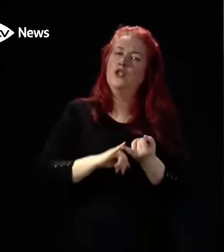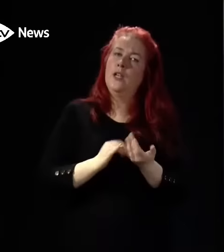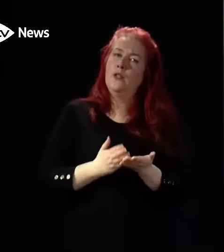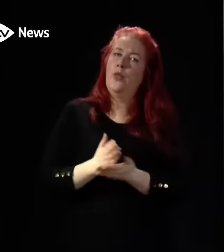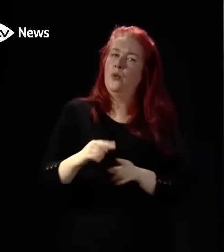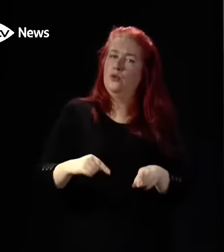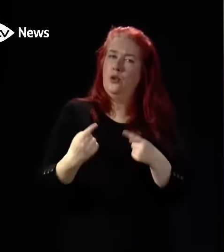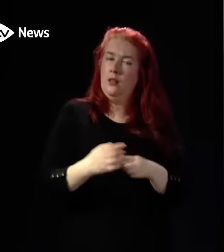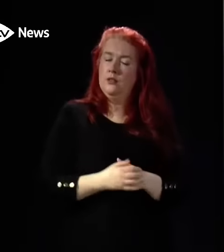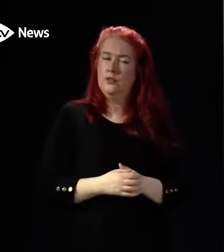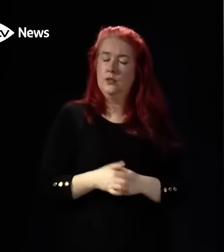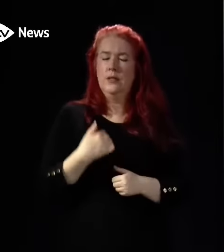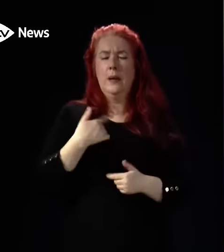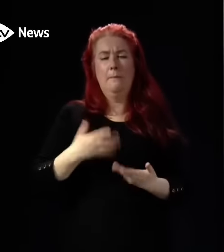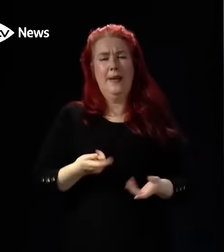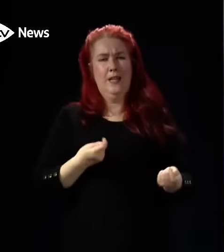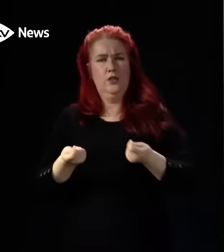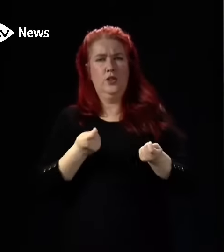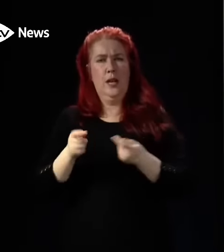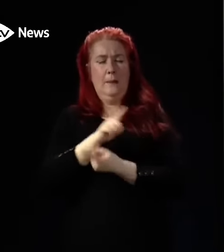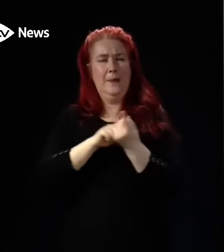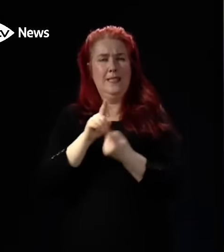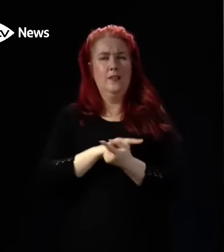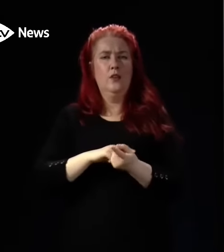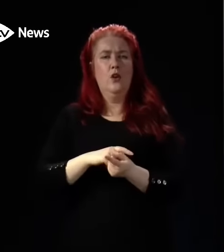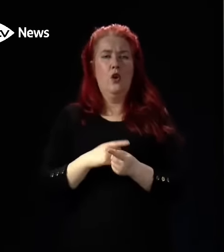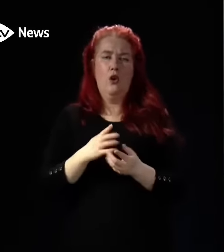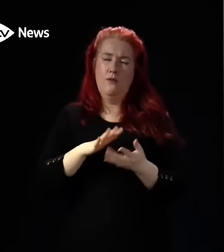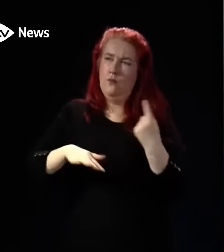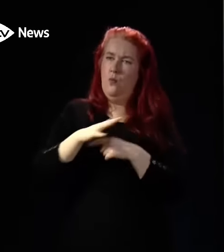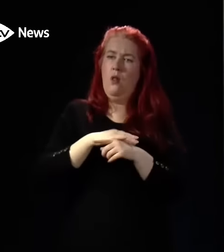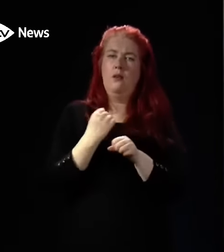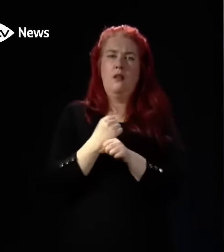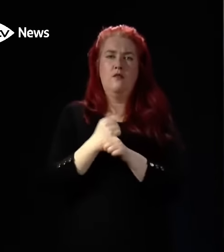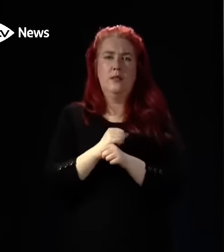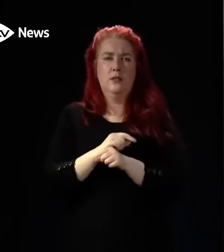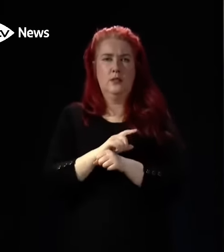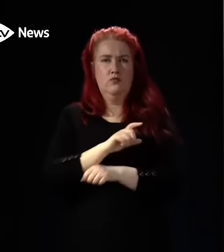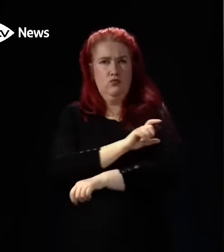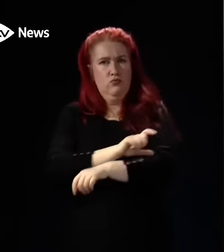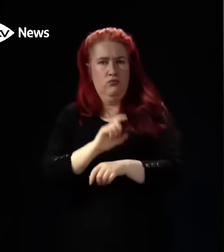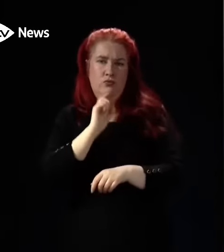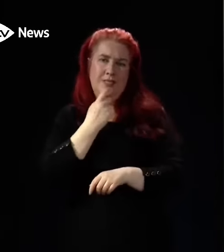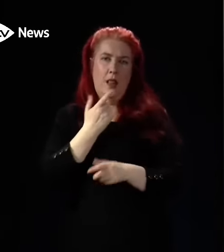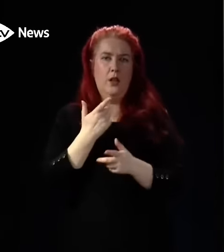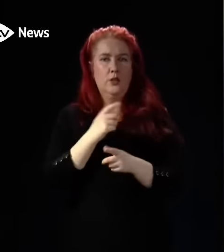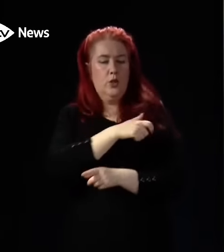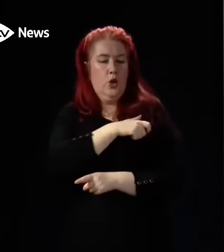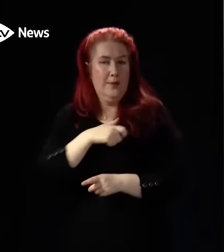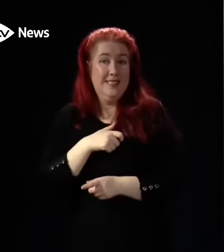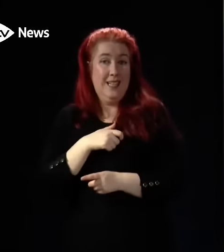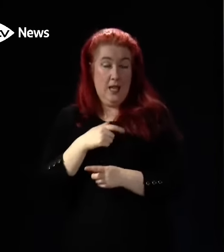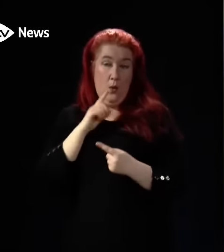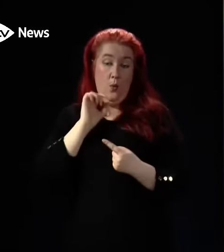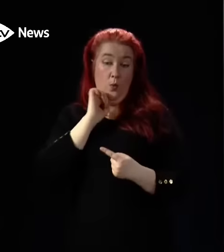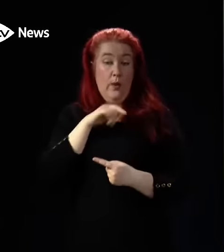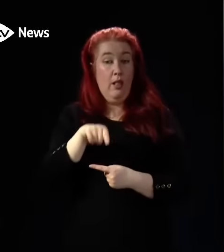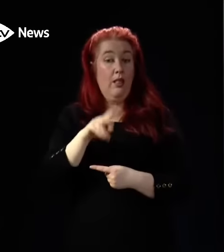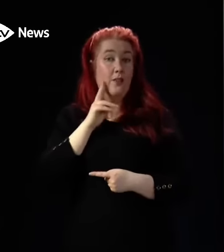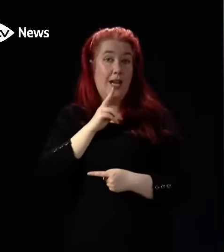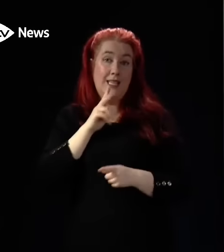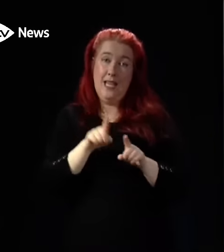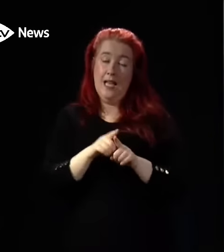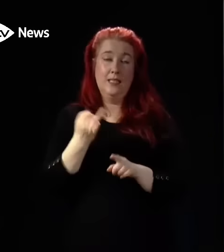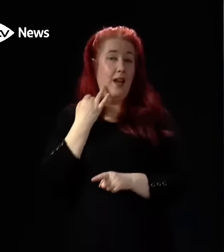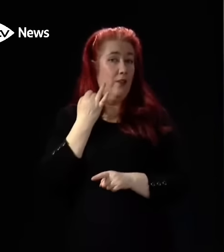I chaired a meeting of our Cross Government Resilience Committee on Friday. I will do so again this Friday and weekly for the foreseeable future.